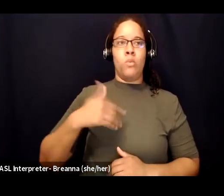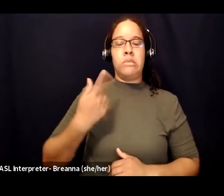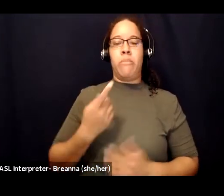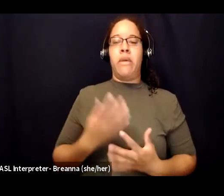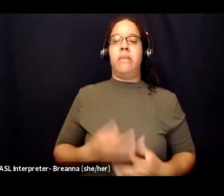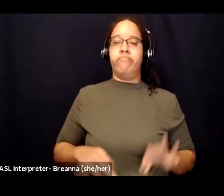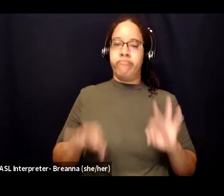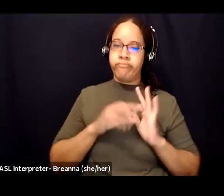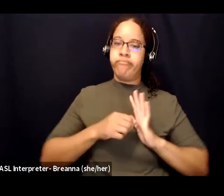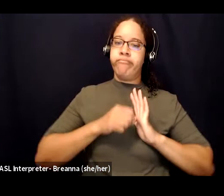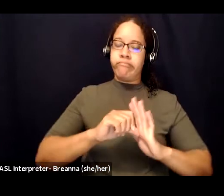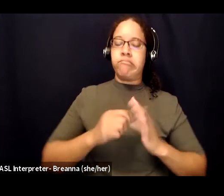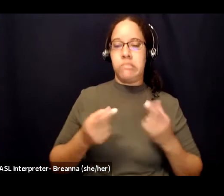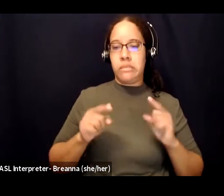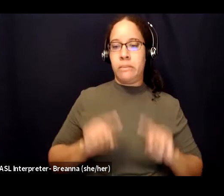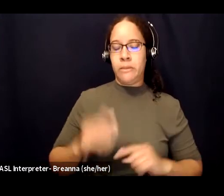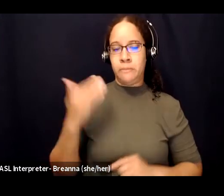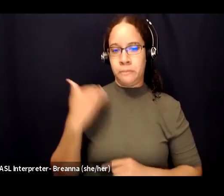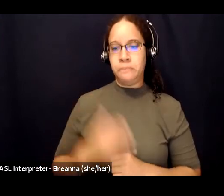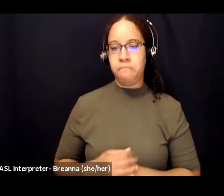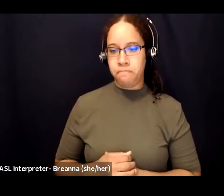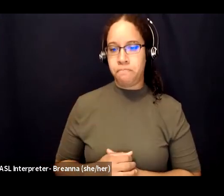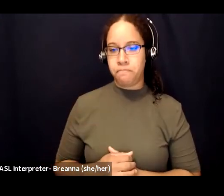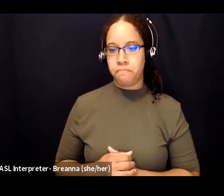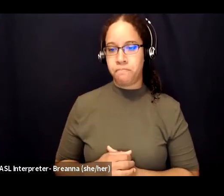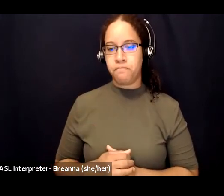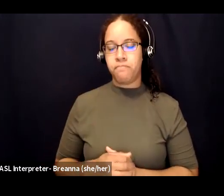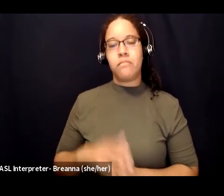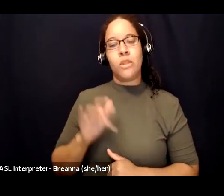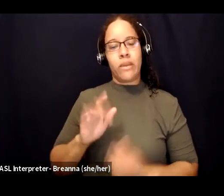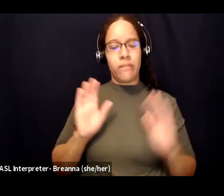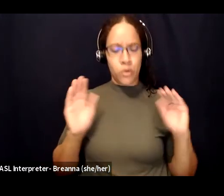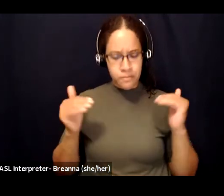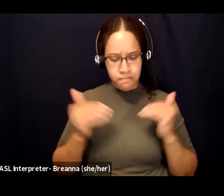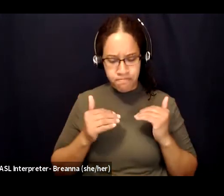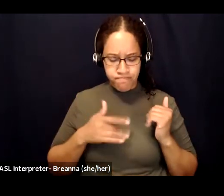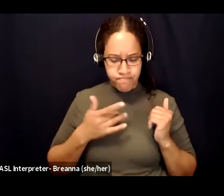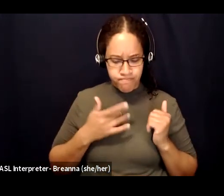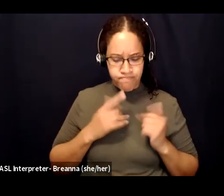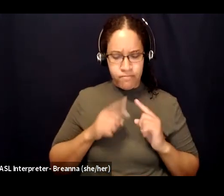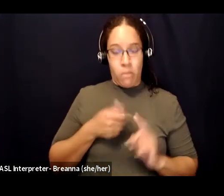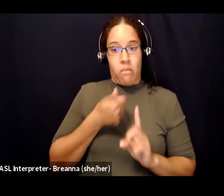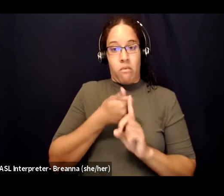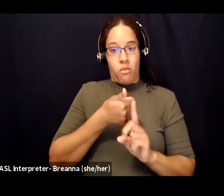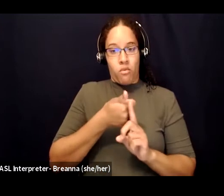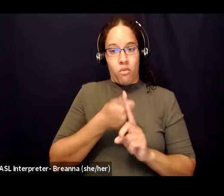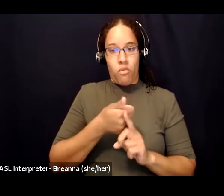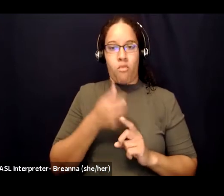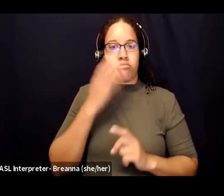you is to think about how you feel about your own experiences. Sometimes we invalidate, minimize, or deny